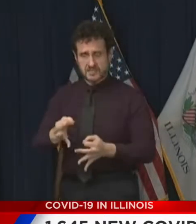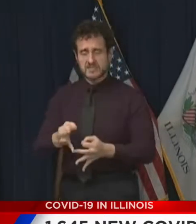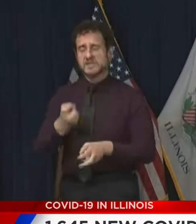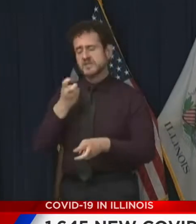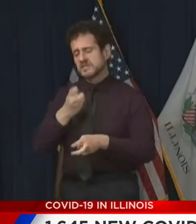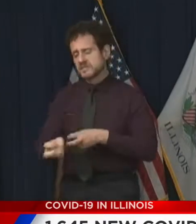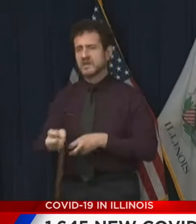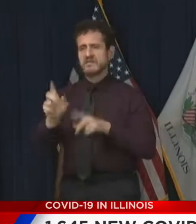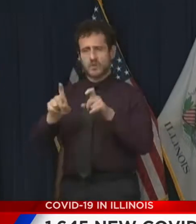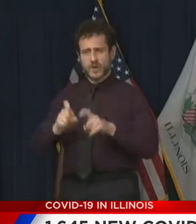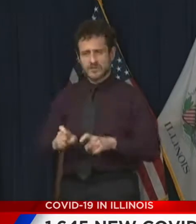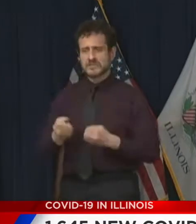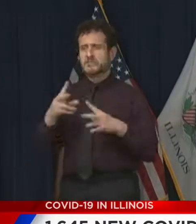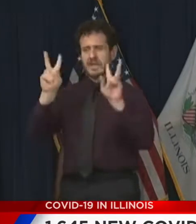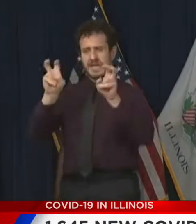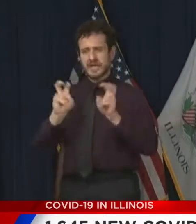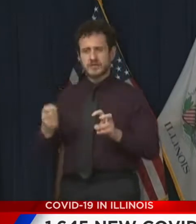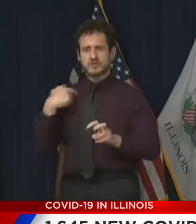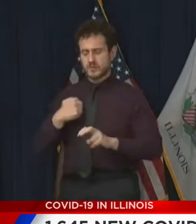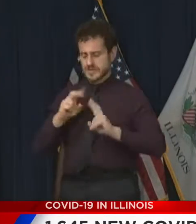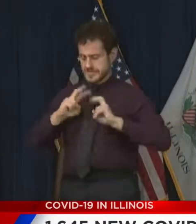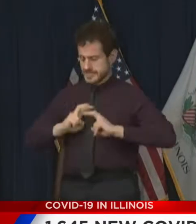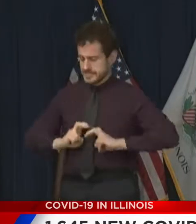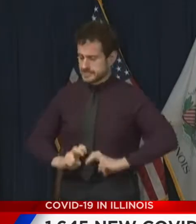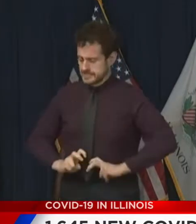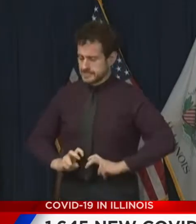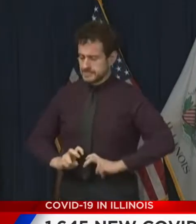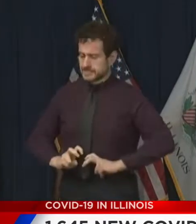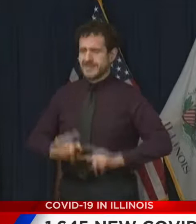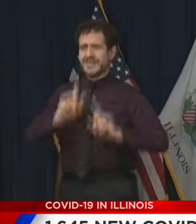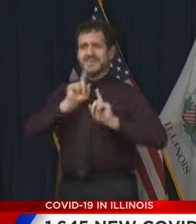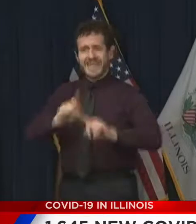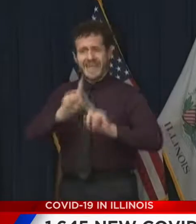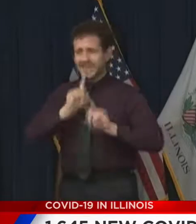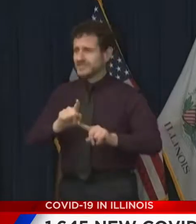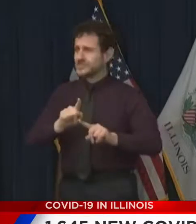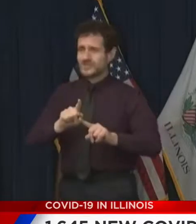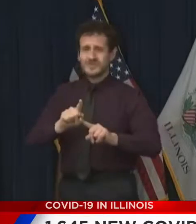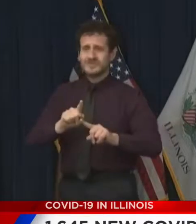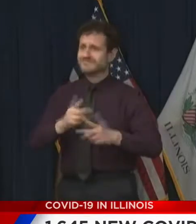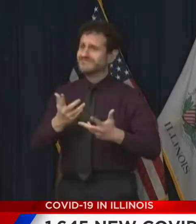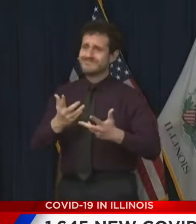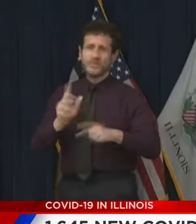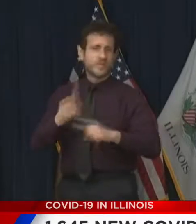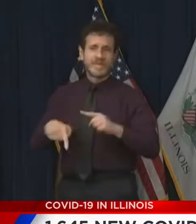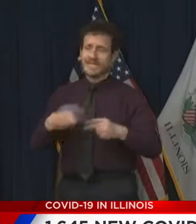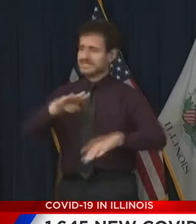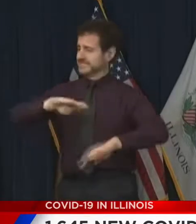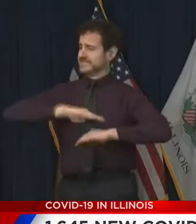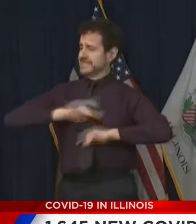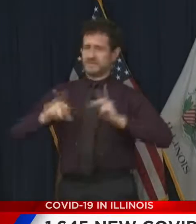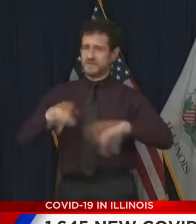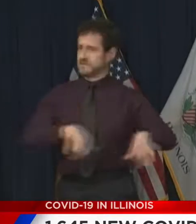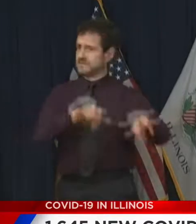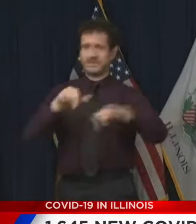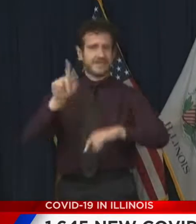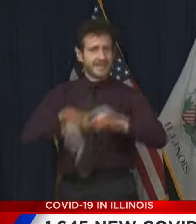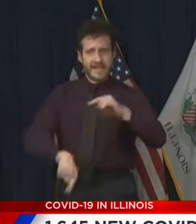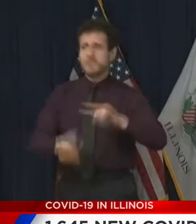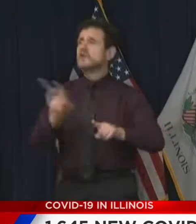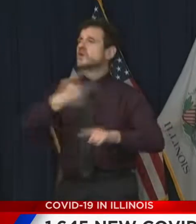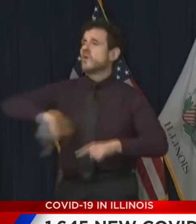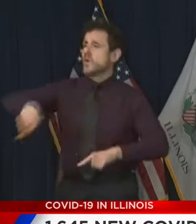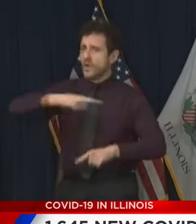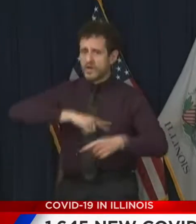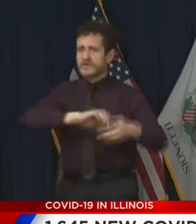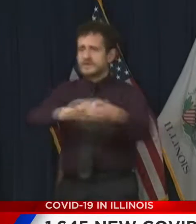questions require even tougher answers, and no answer satisfies everyone. But we're all in this together,